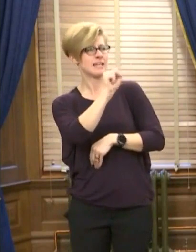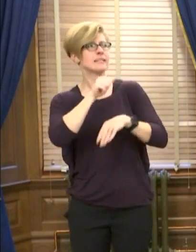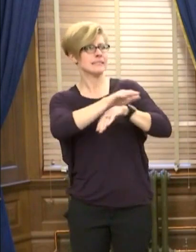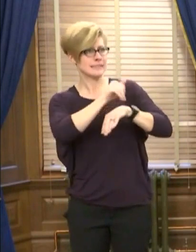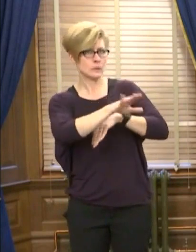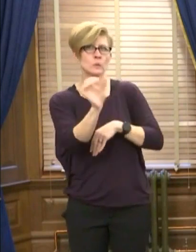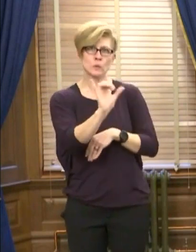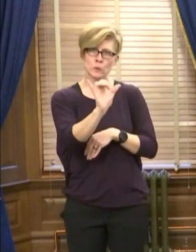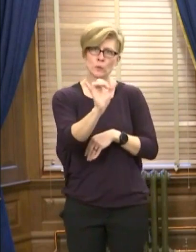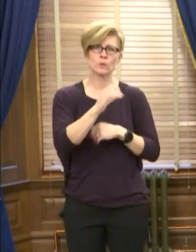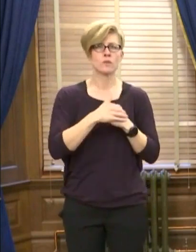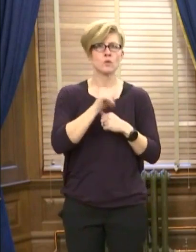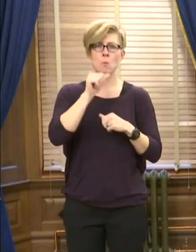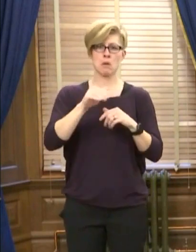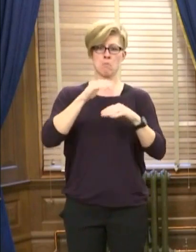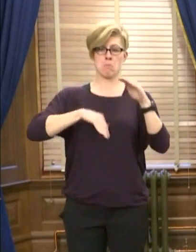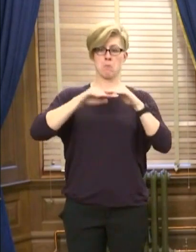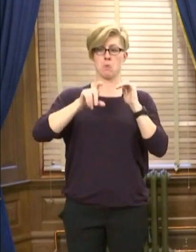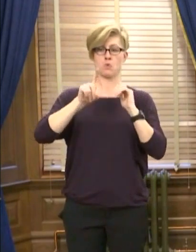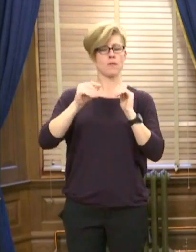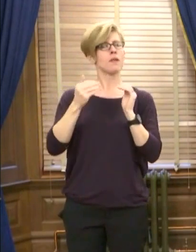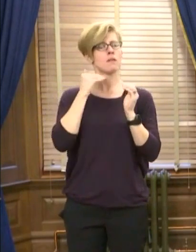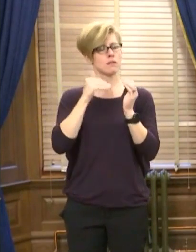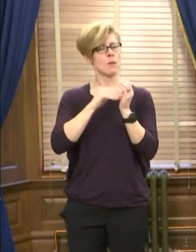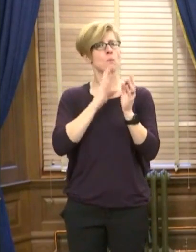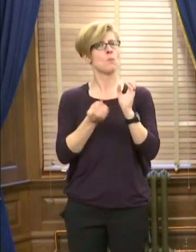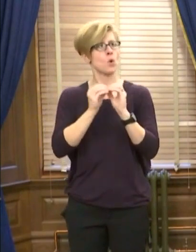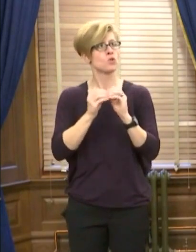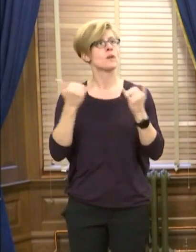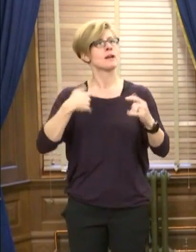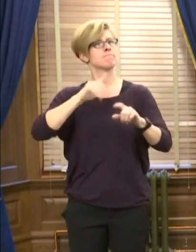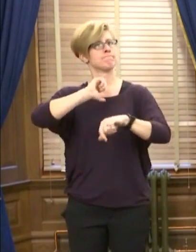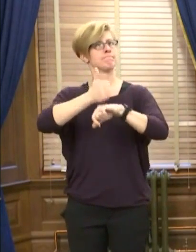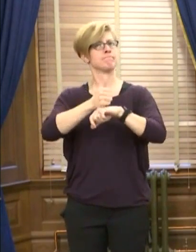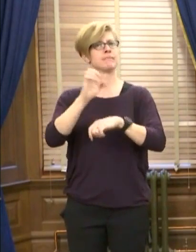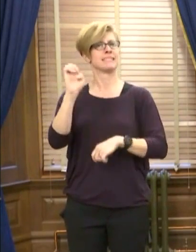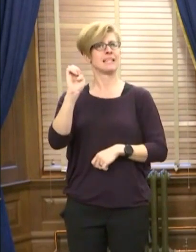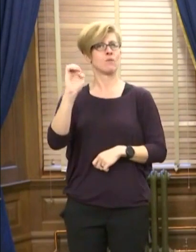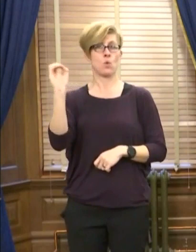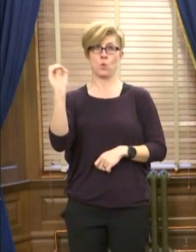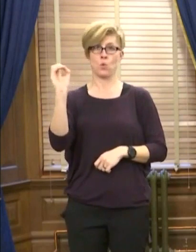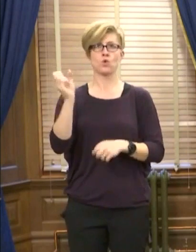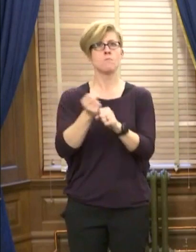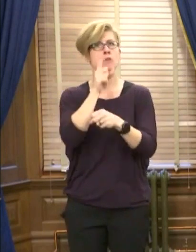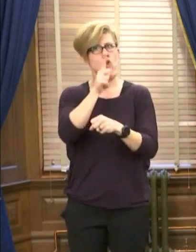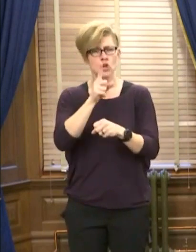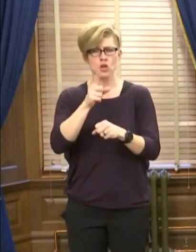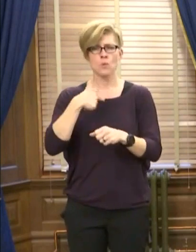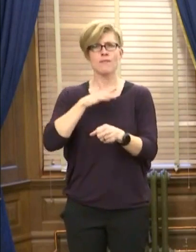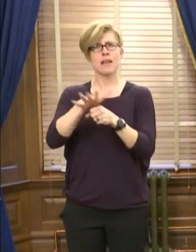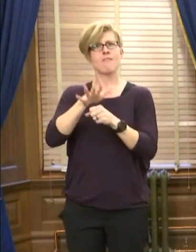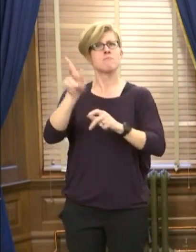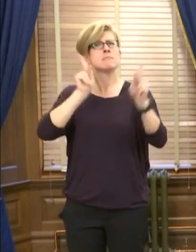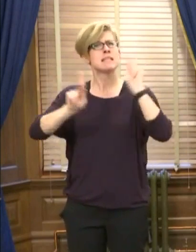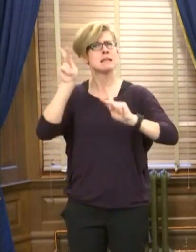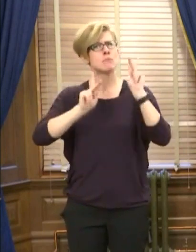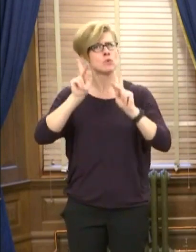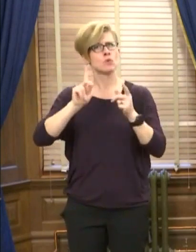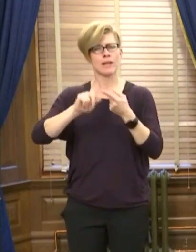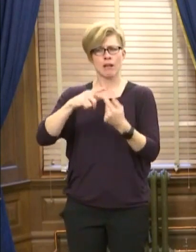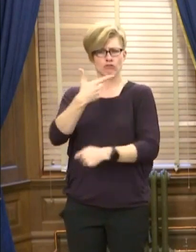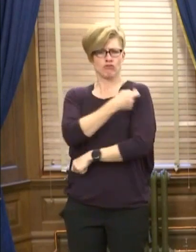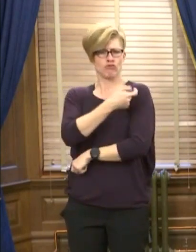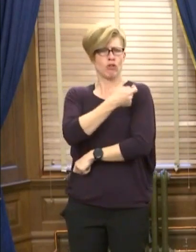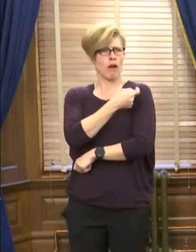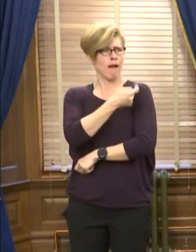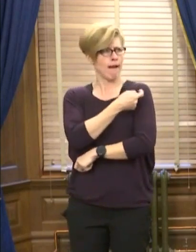That's why today I've issued an executive order to ensure we have enough vaccinators to vaccinate more Kansans quickly.